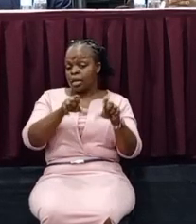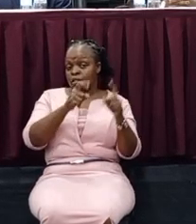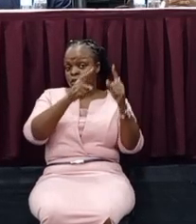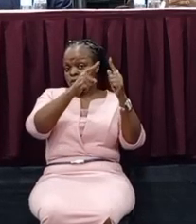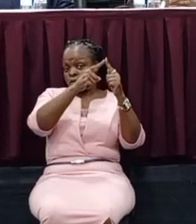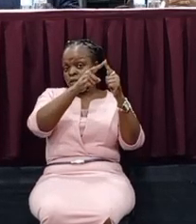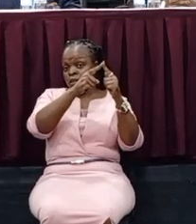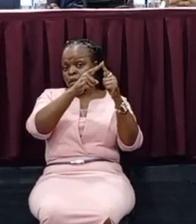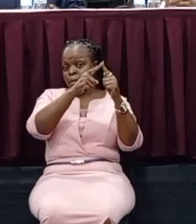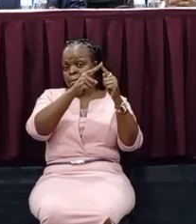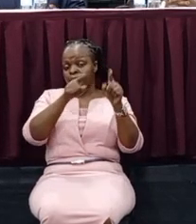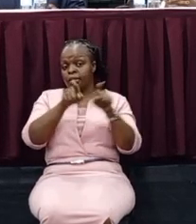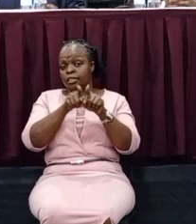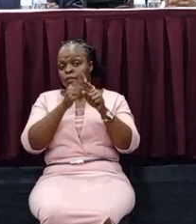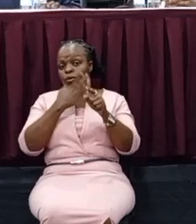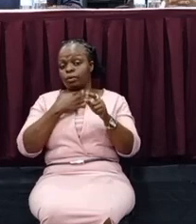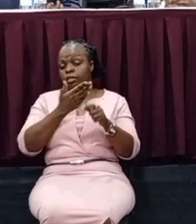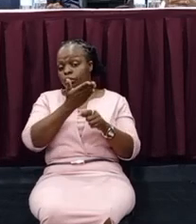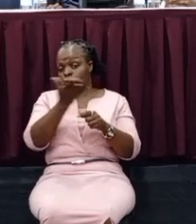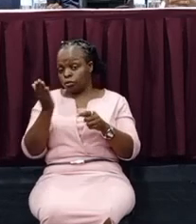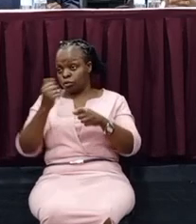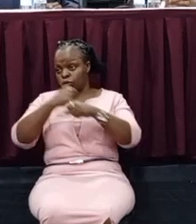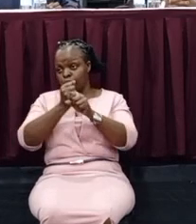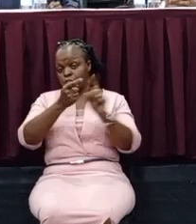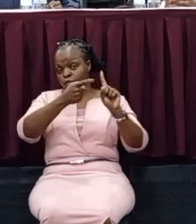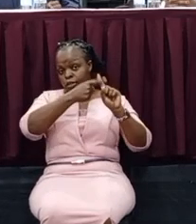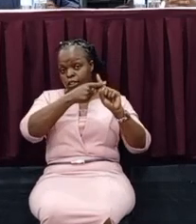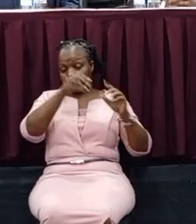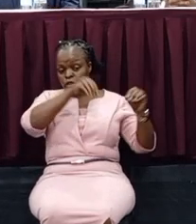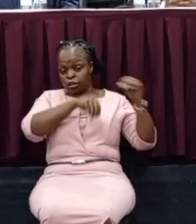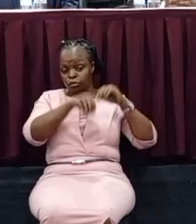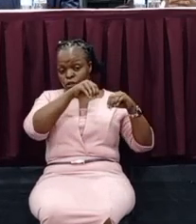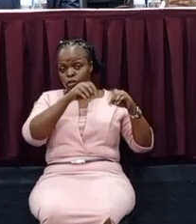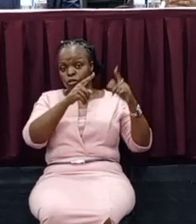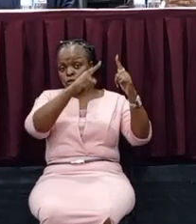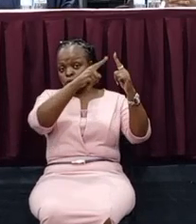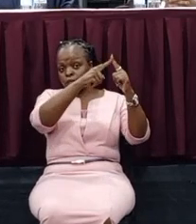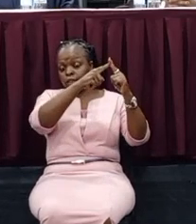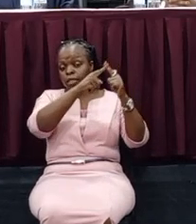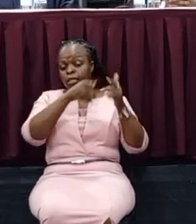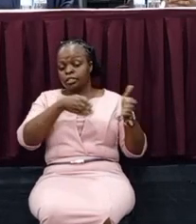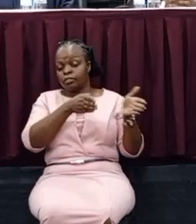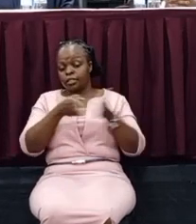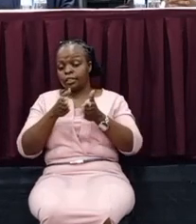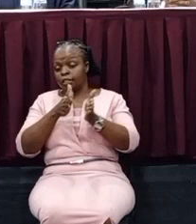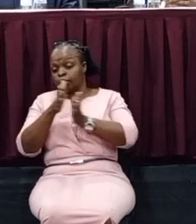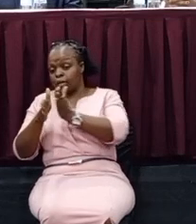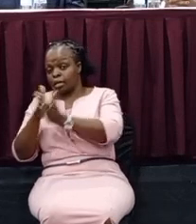we want you to make a positive contribution towards our strategic plan. Because it is meant to serve you.